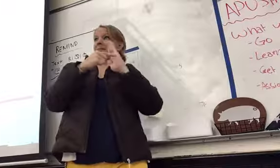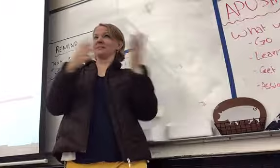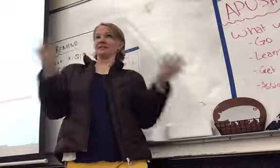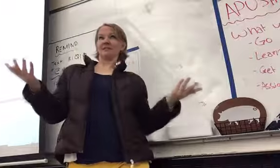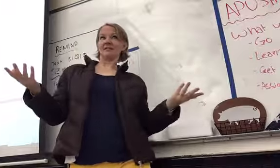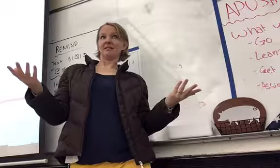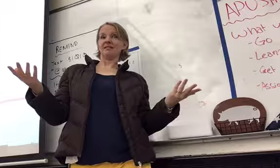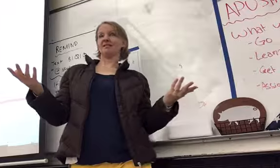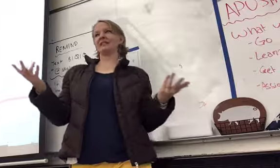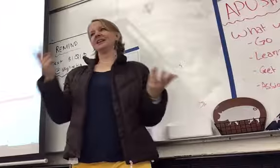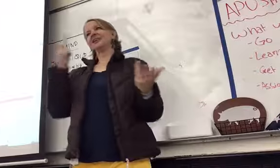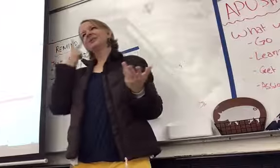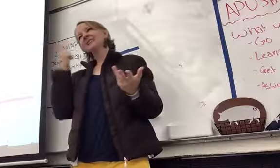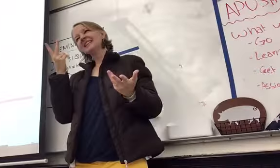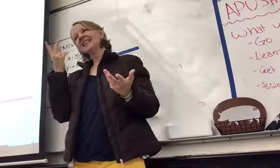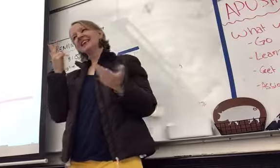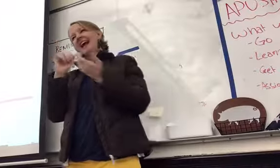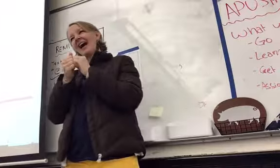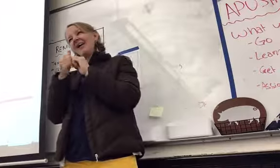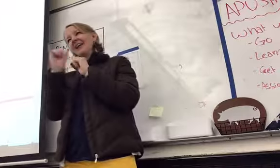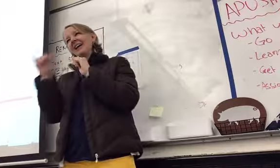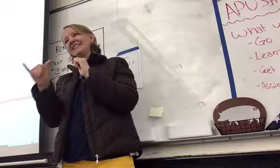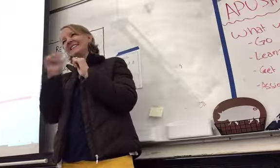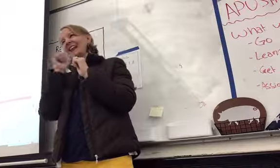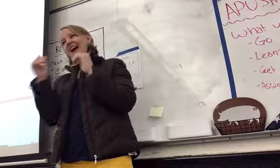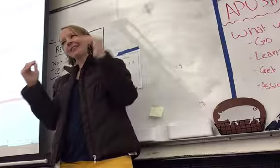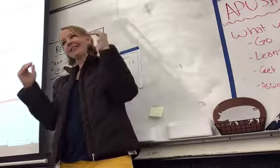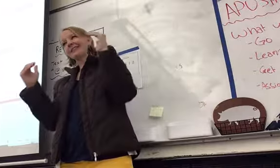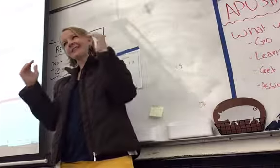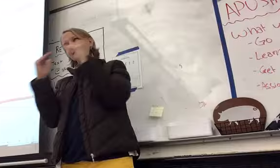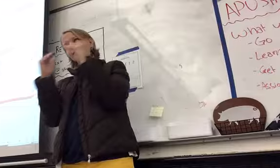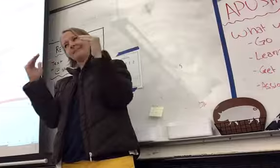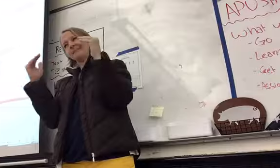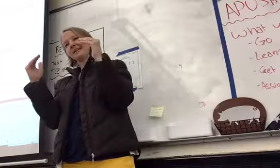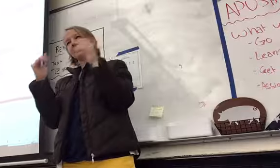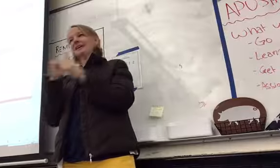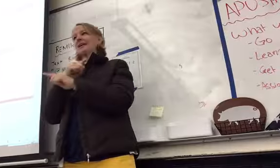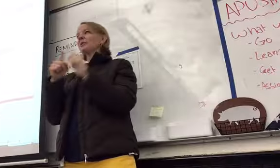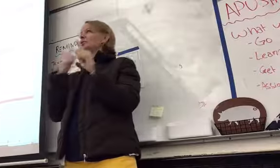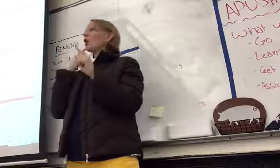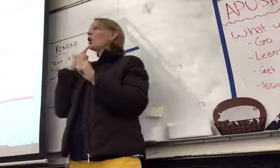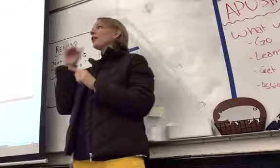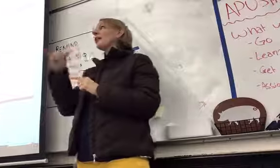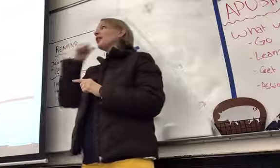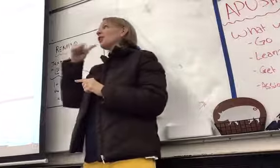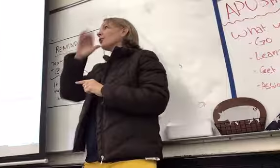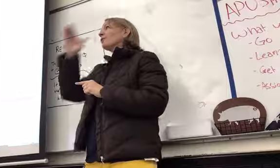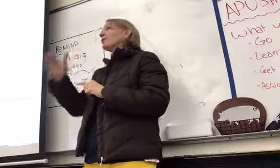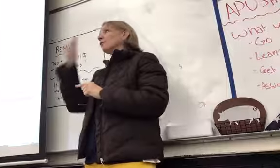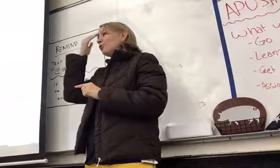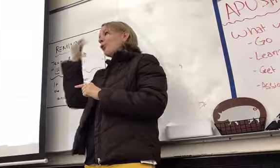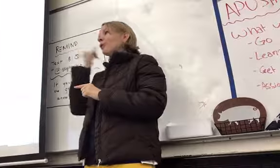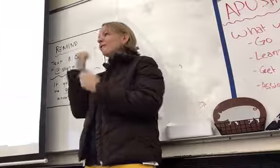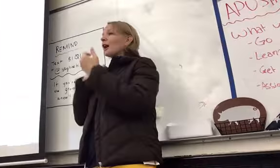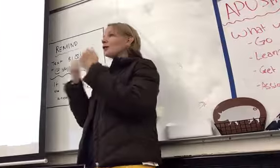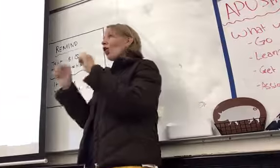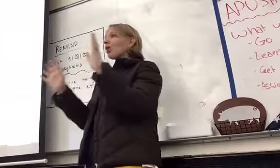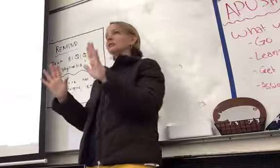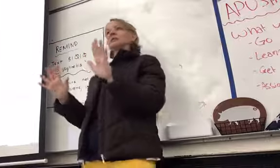Do you guys see how there's a little bit of a difference in effort? And if you say, but she'll never know if I put a lot of effort into something, don't worry, I know.